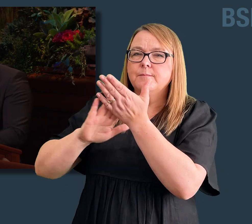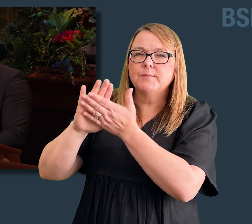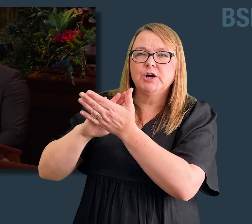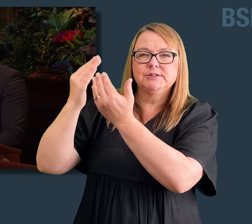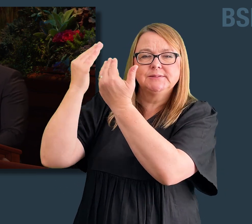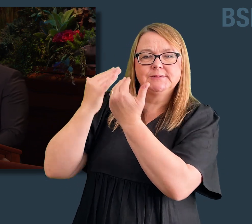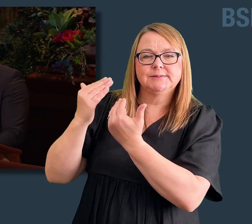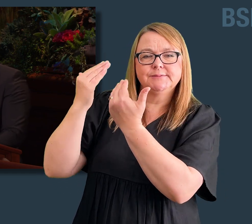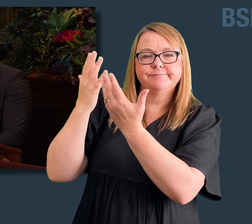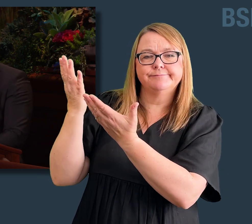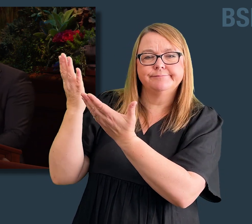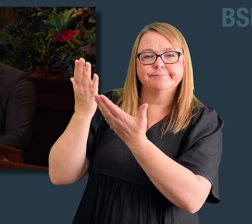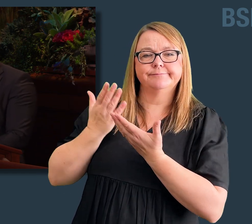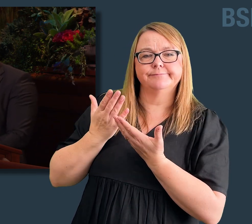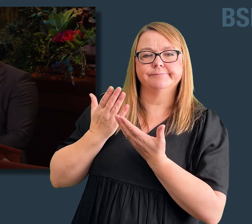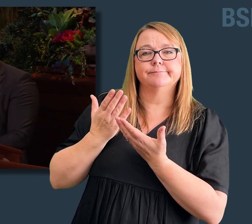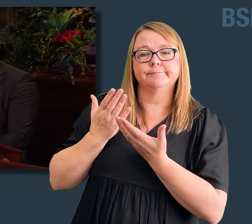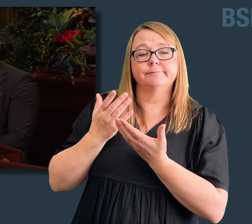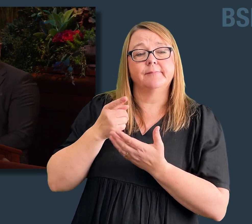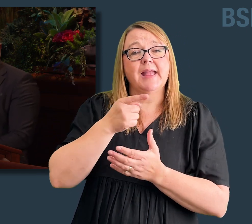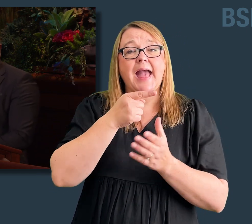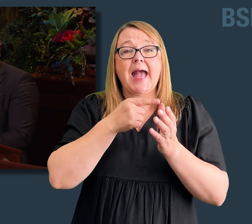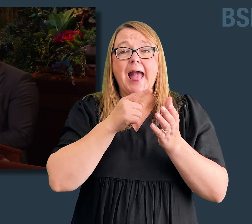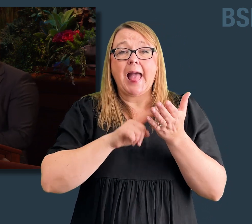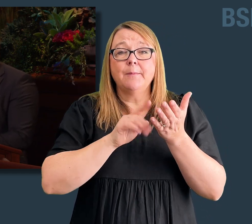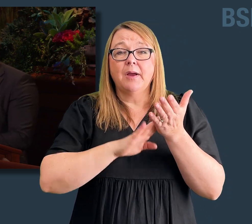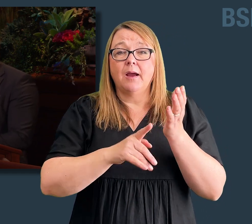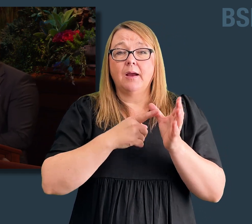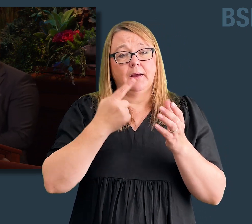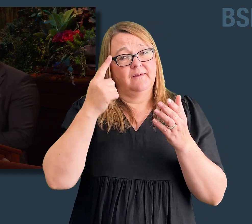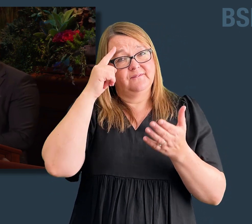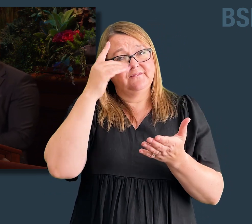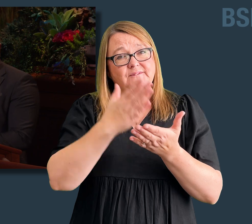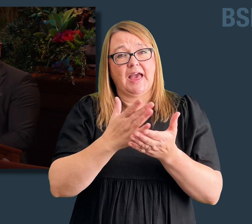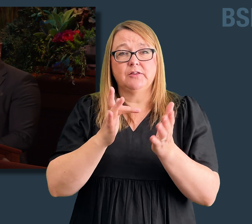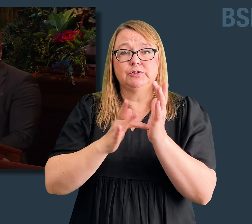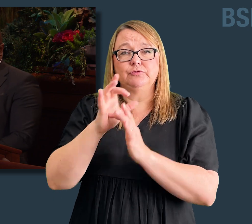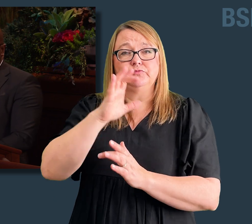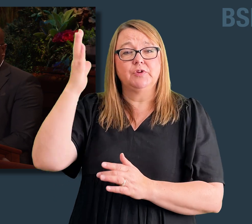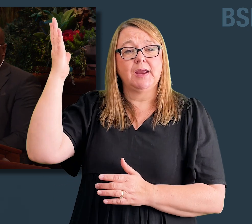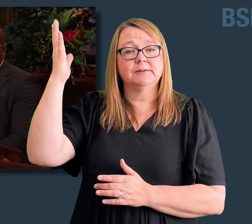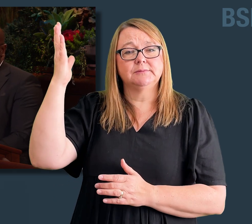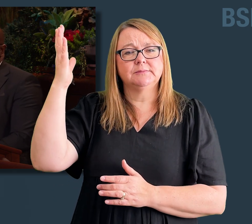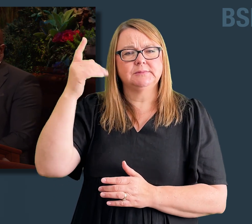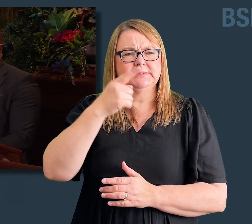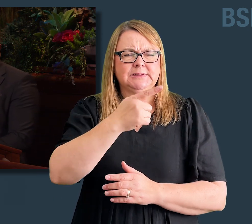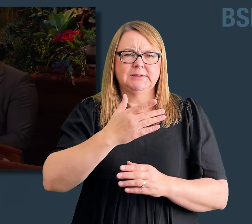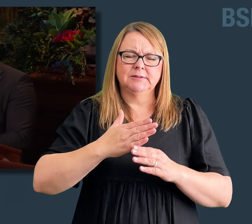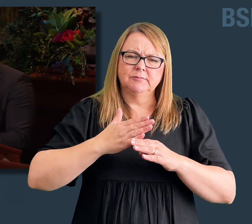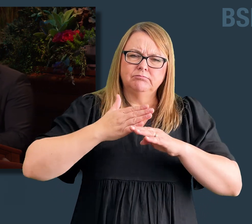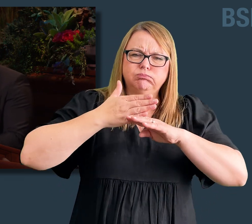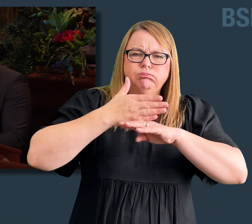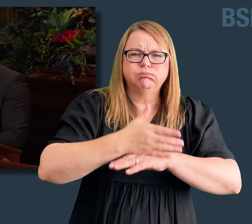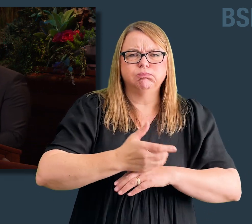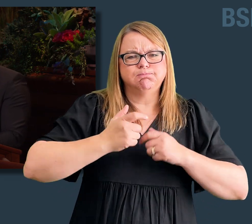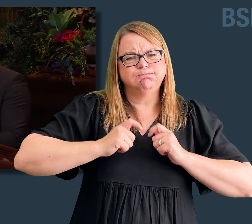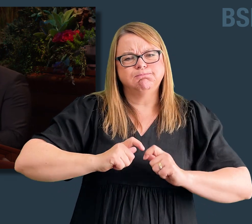exercised faith in Jesus Christ by laboring to help those taste of the same joy. These continual